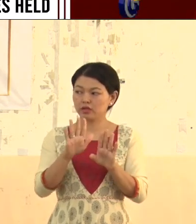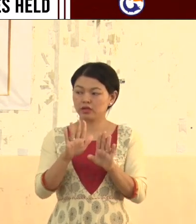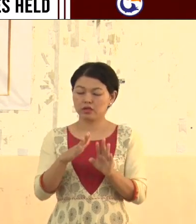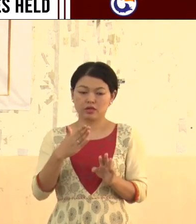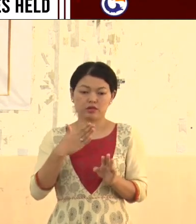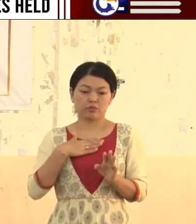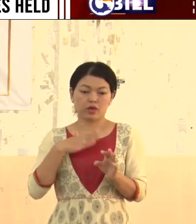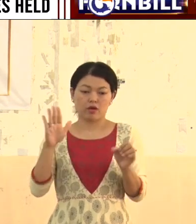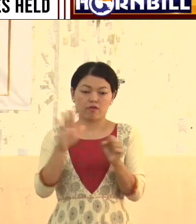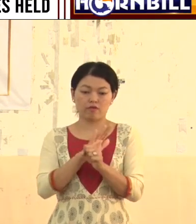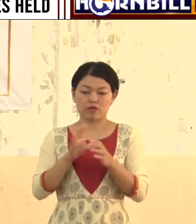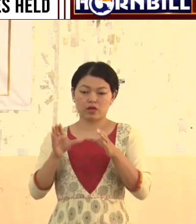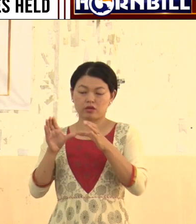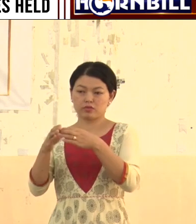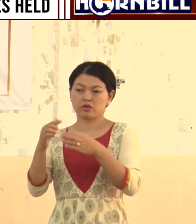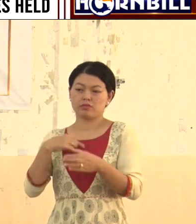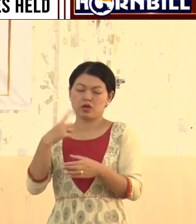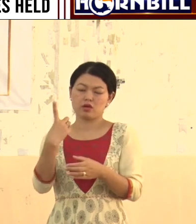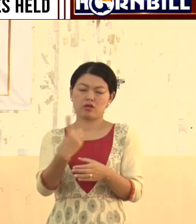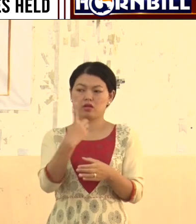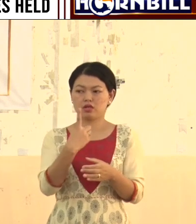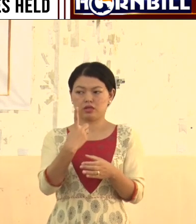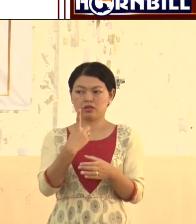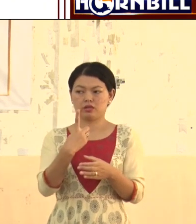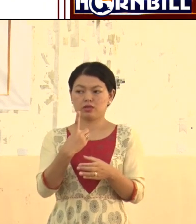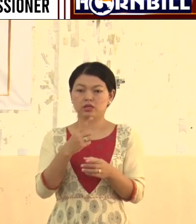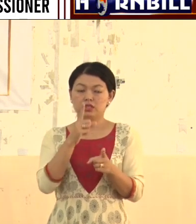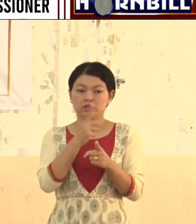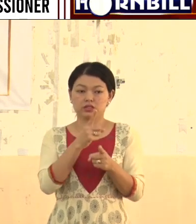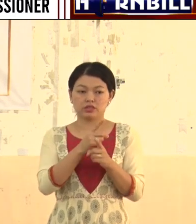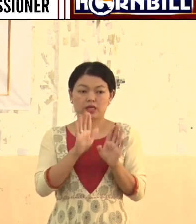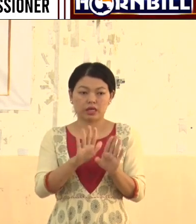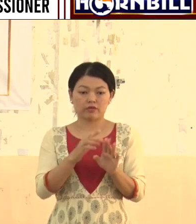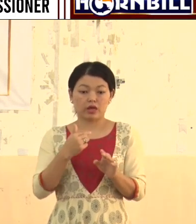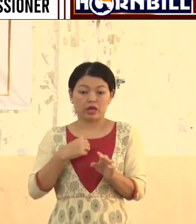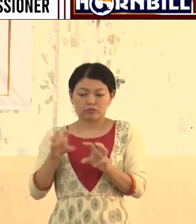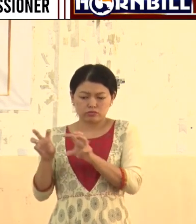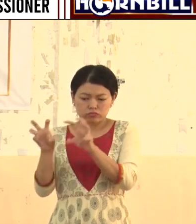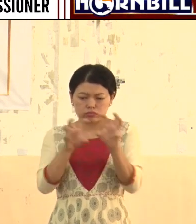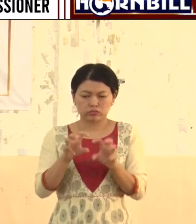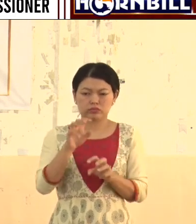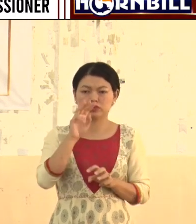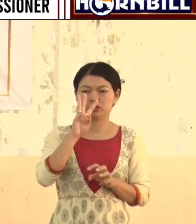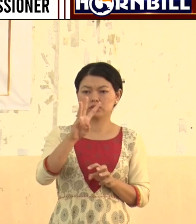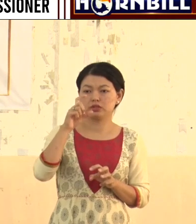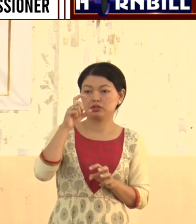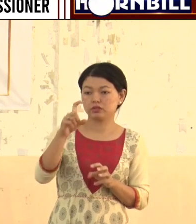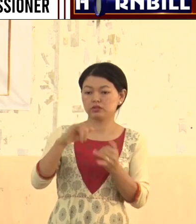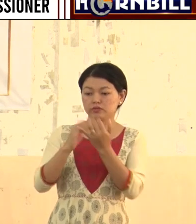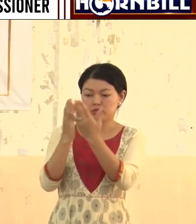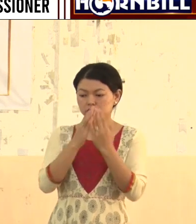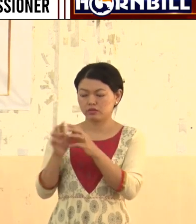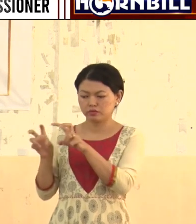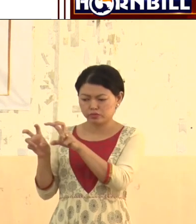am the only special educators who have to look after 37 schools. Imagine, if those